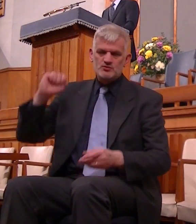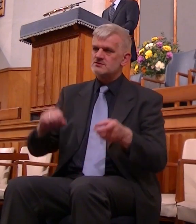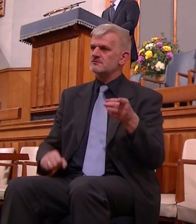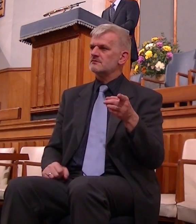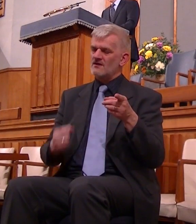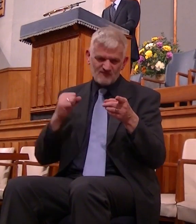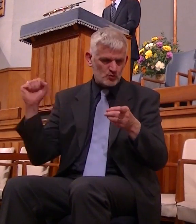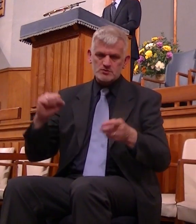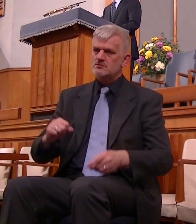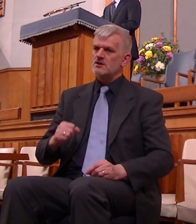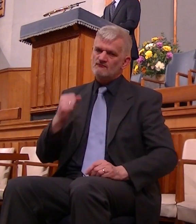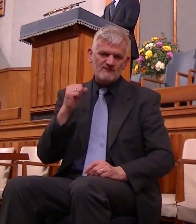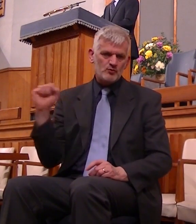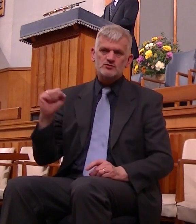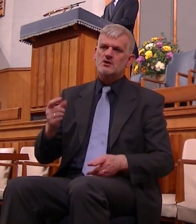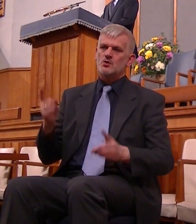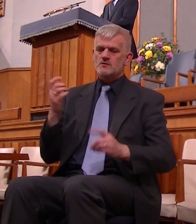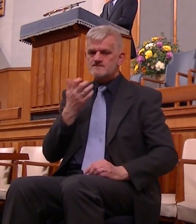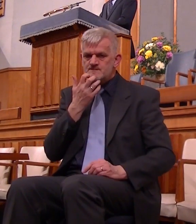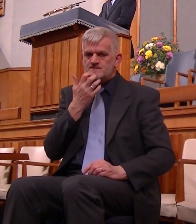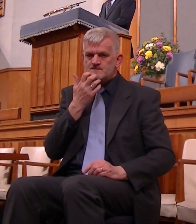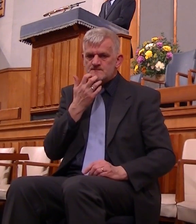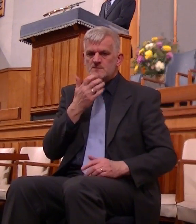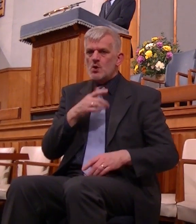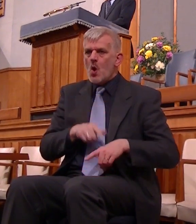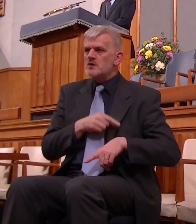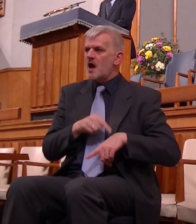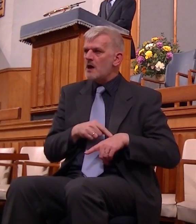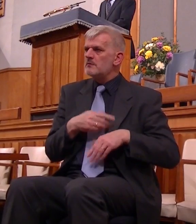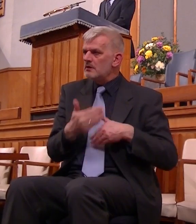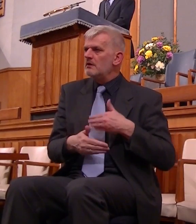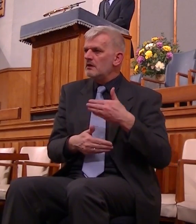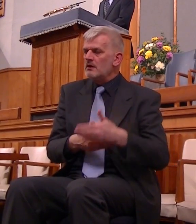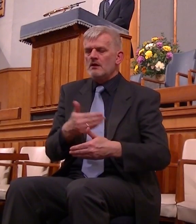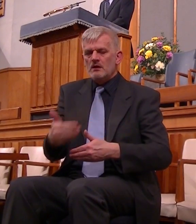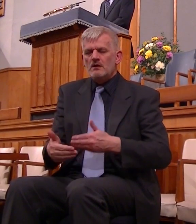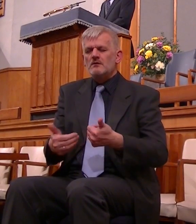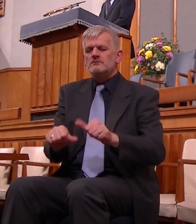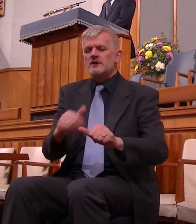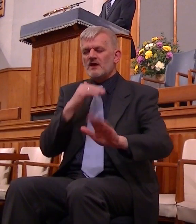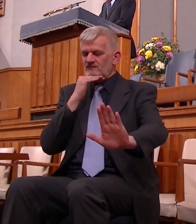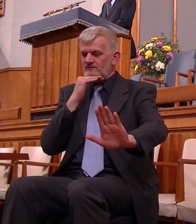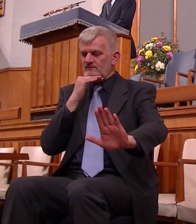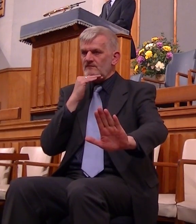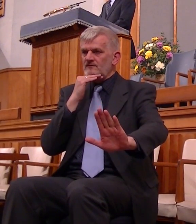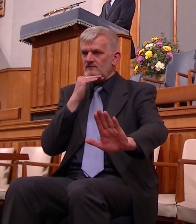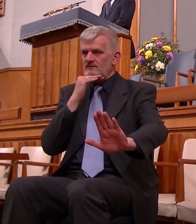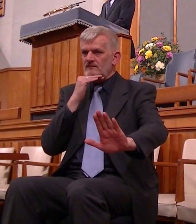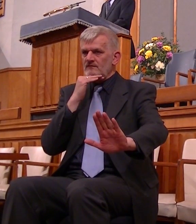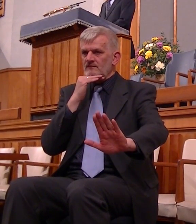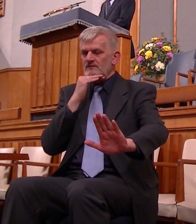ultimately the patience of God after many centuries reached its end as it were and they